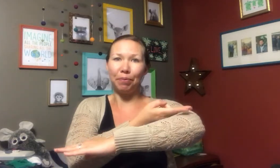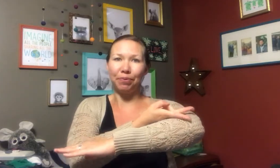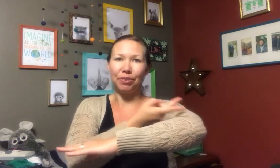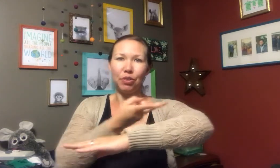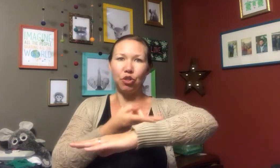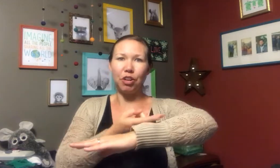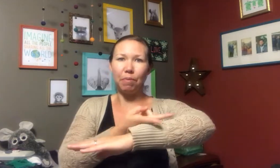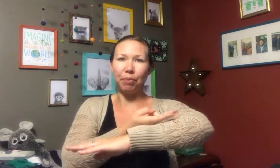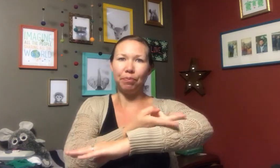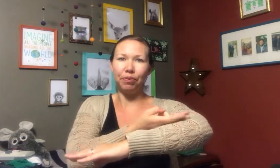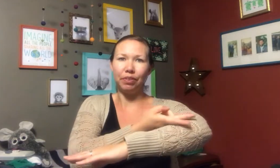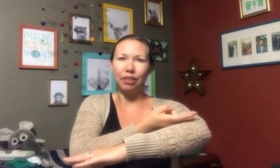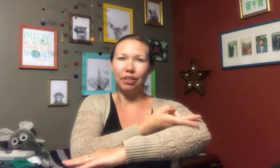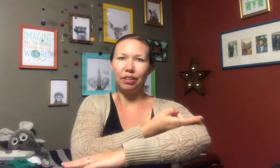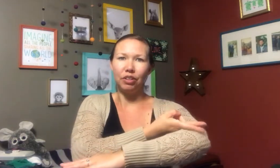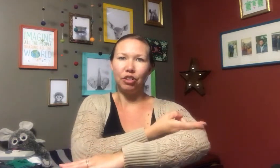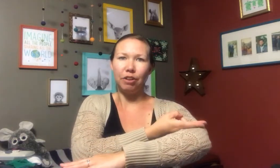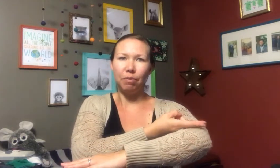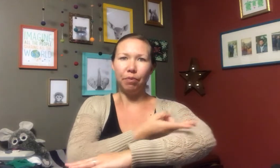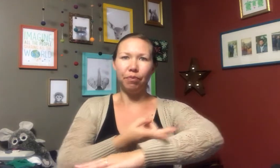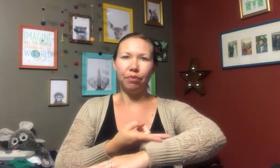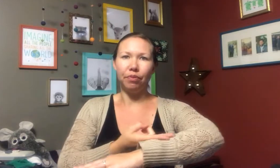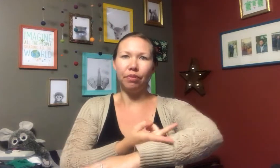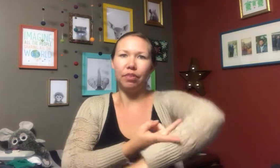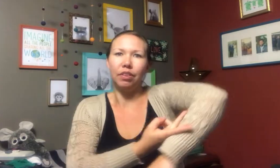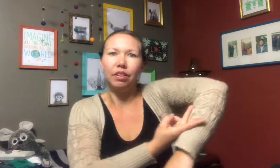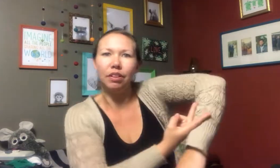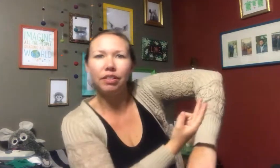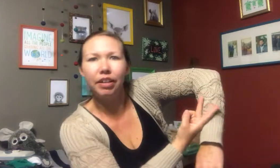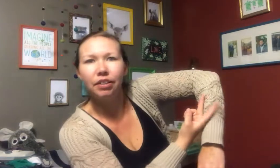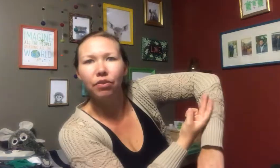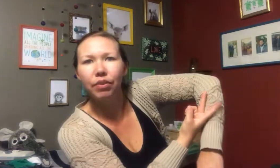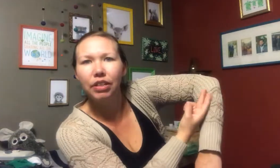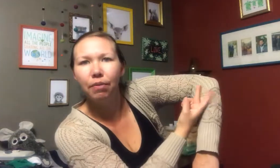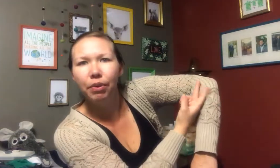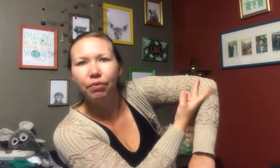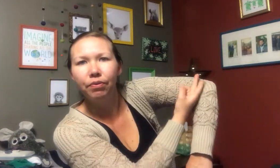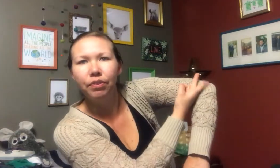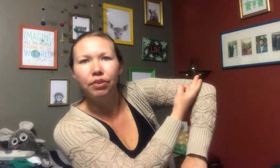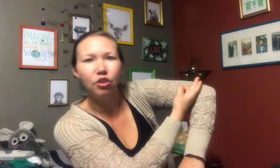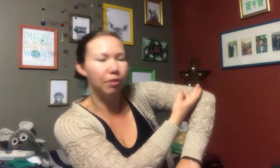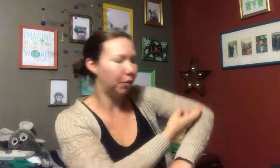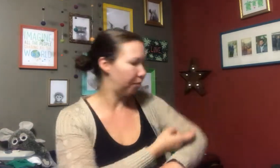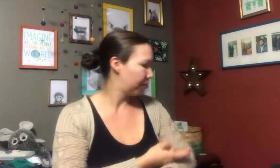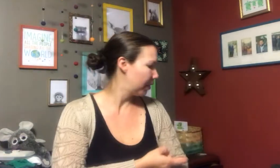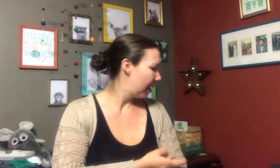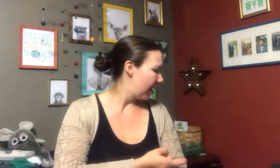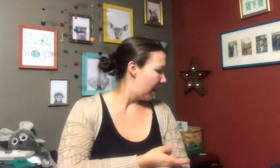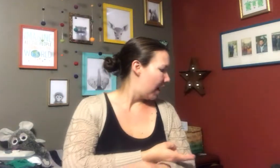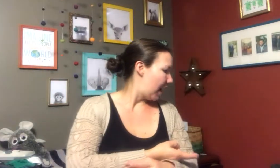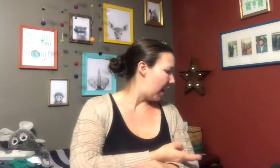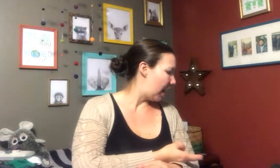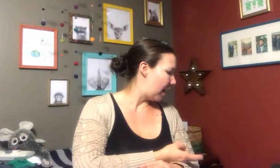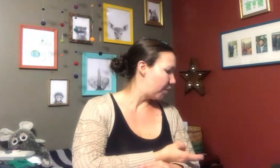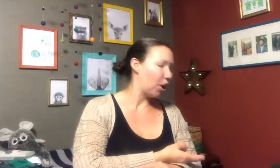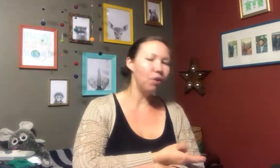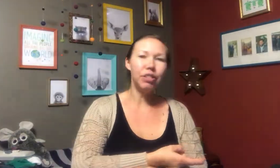So sheep, so sheep, sheep, looks like this from the top. Sheep. Um, goat.